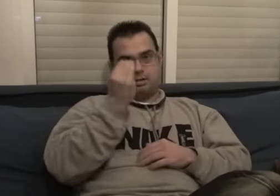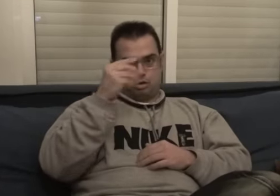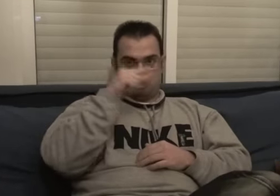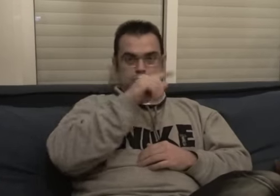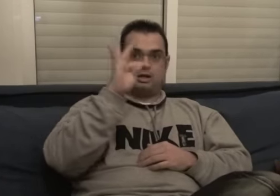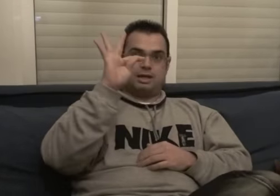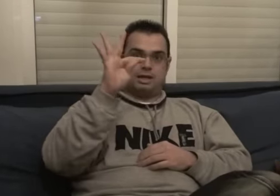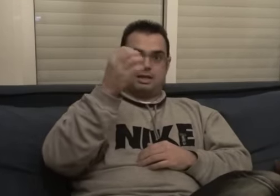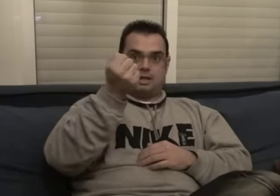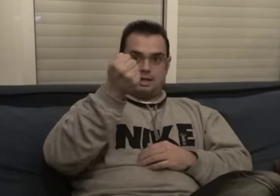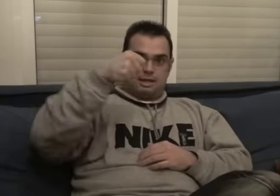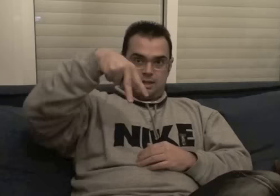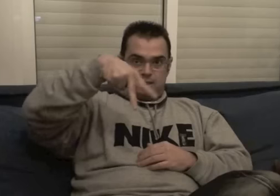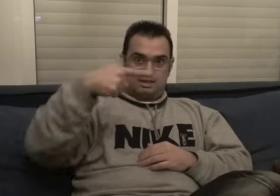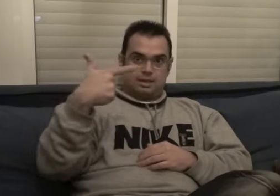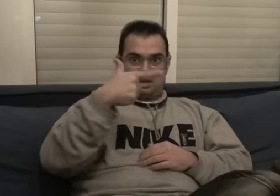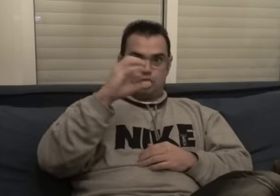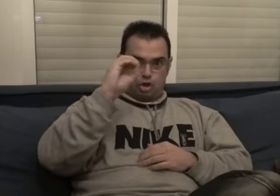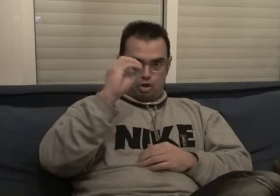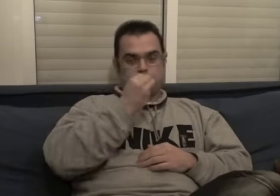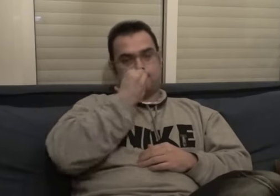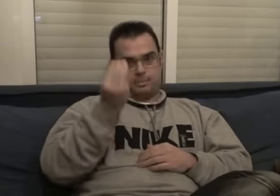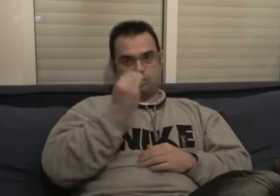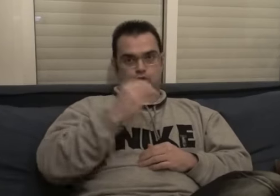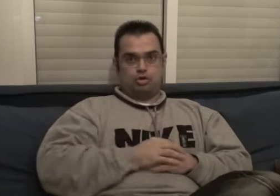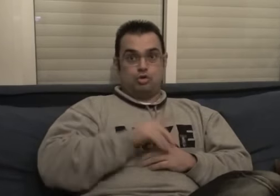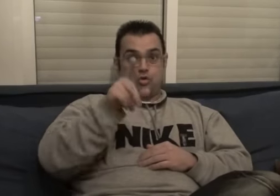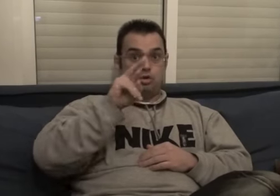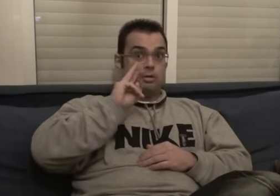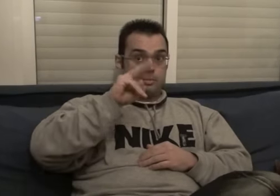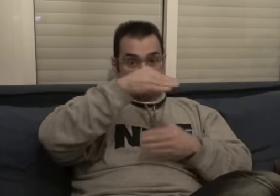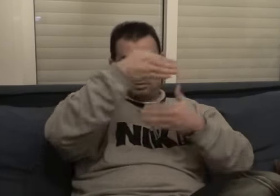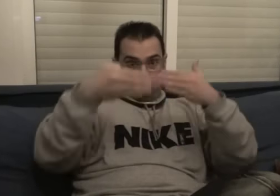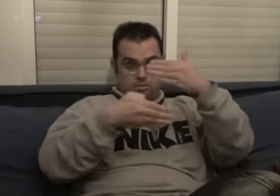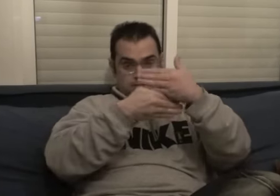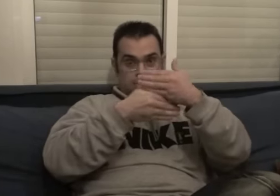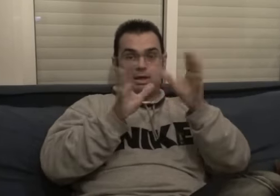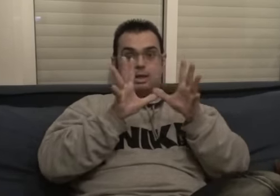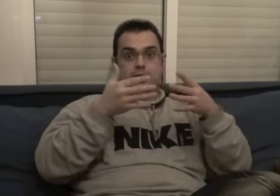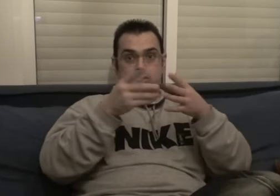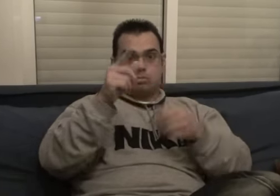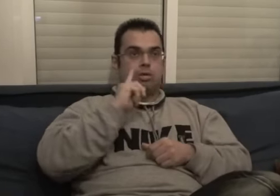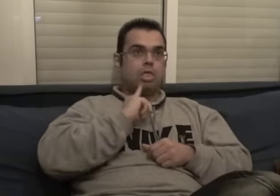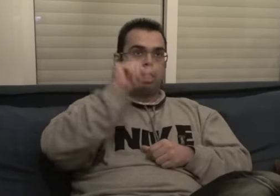real. is the only point of